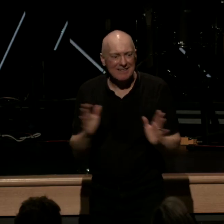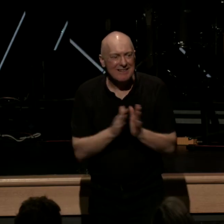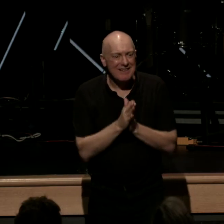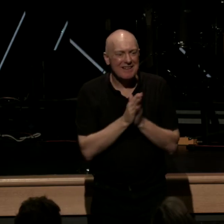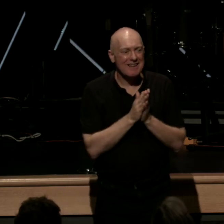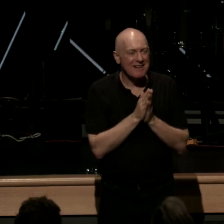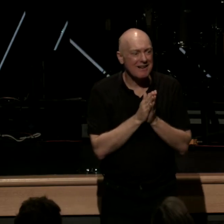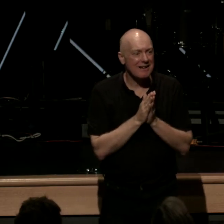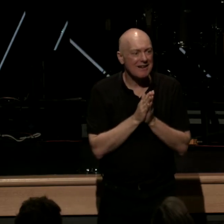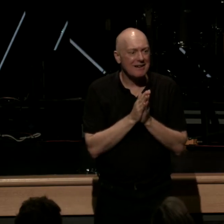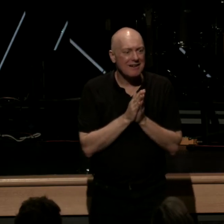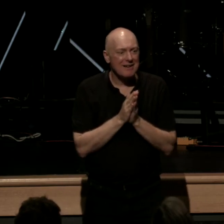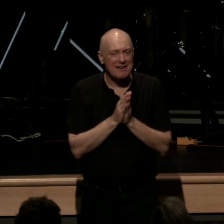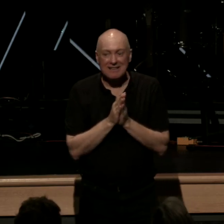and look at the very end of verse 2